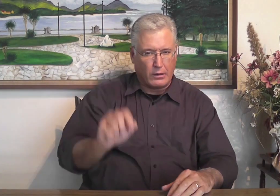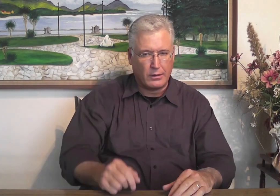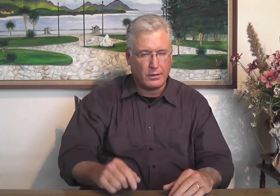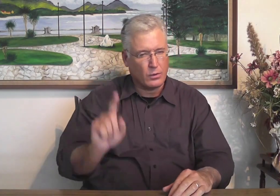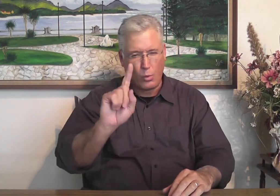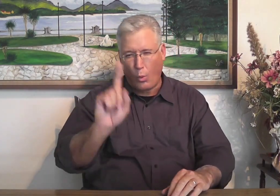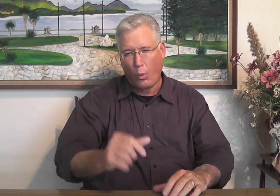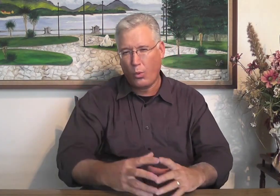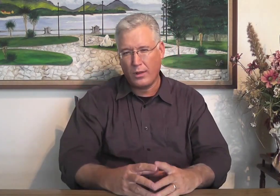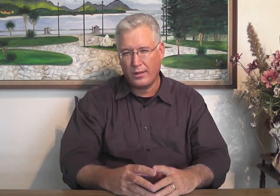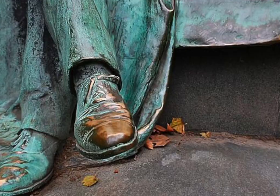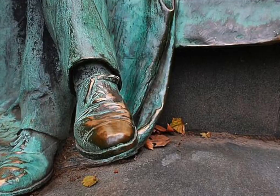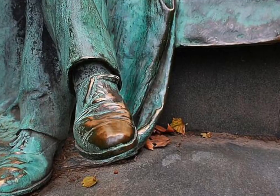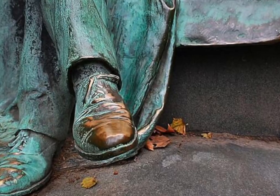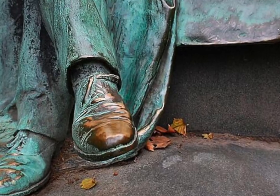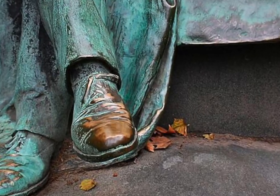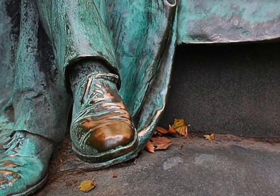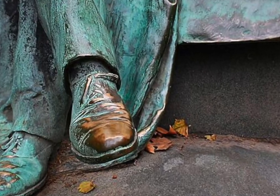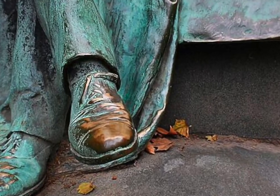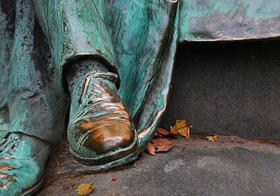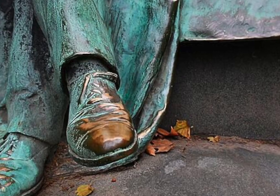Now again, we don't want the rust, the sin.